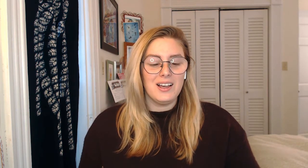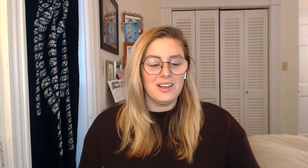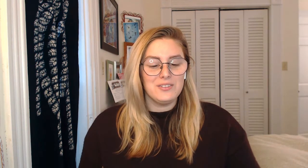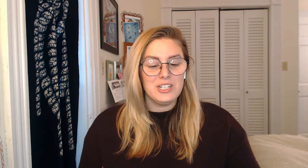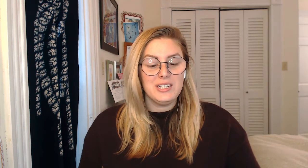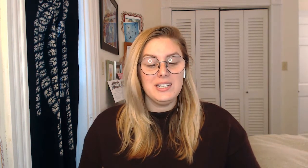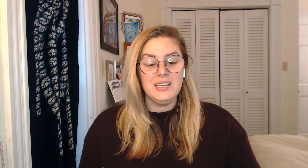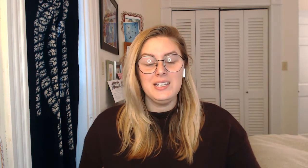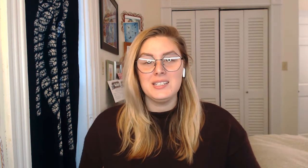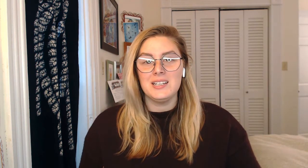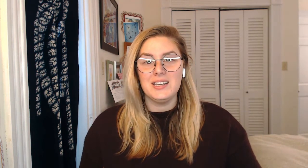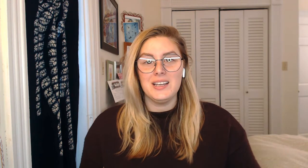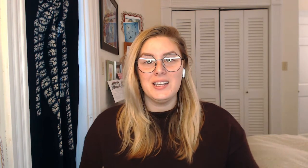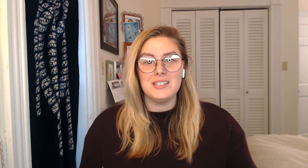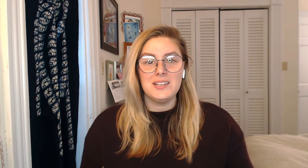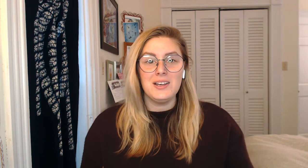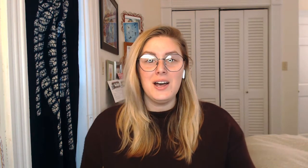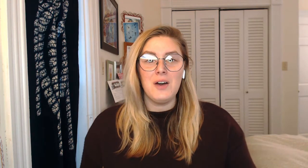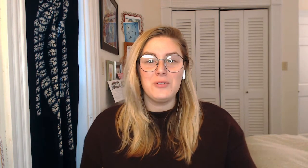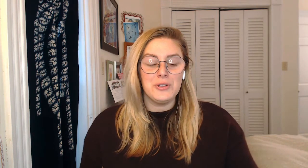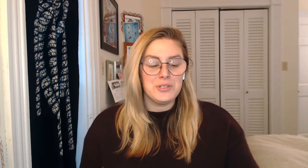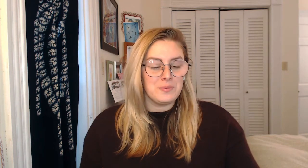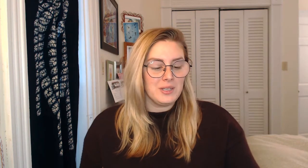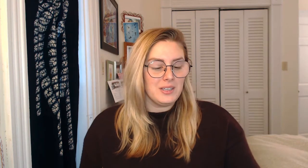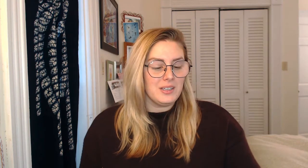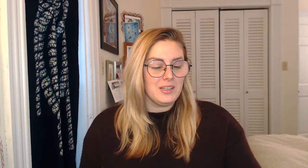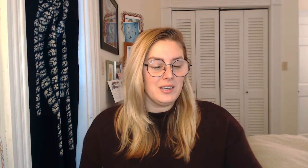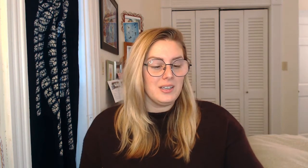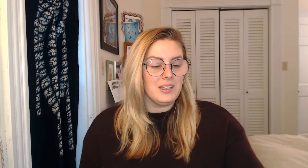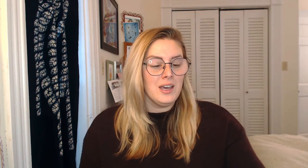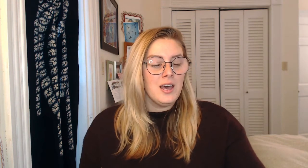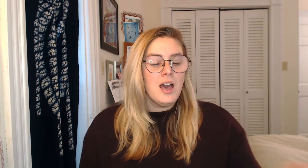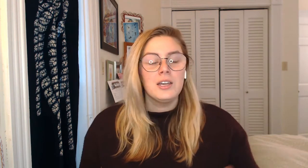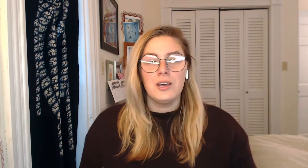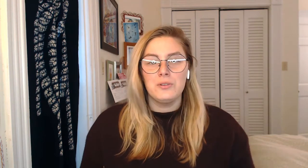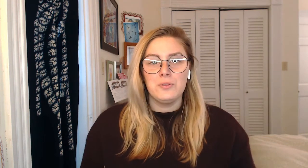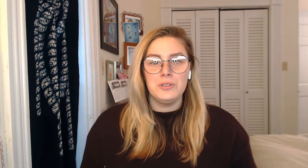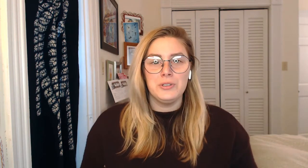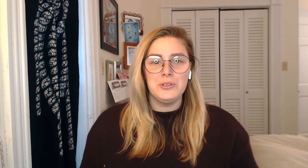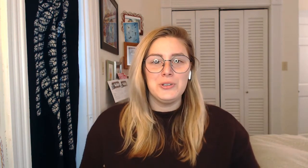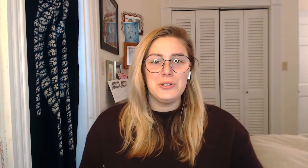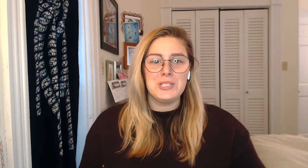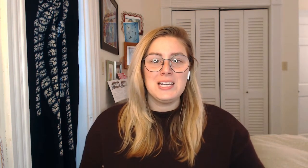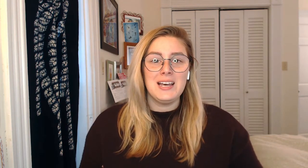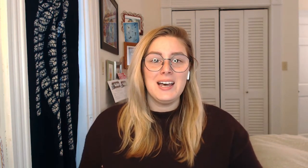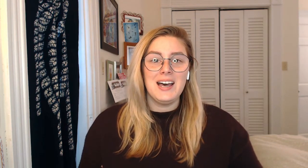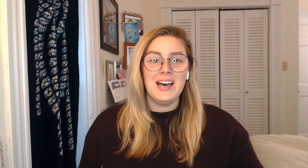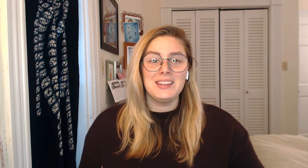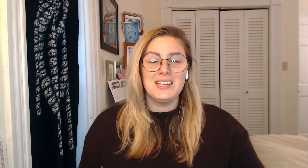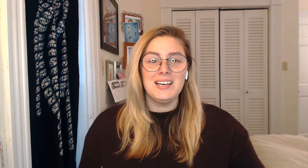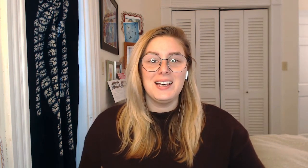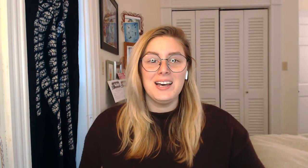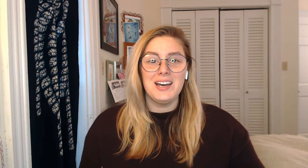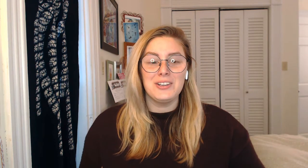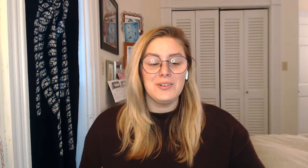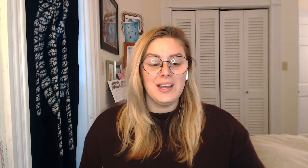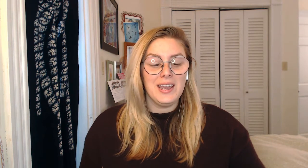Jesus offers me, confused at the grace